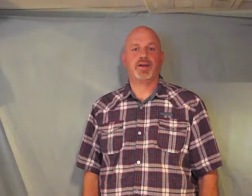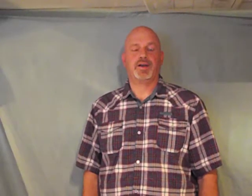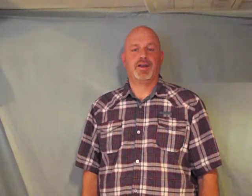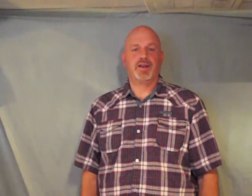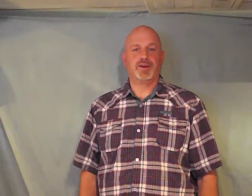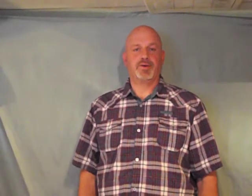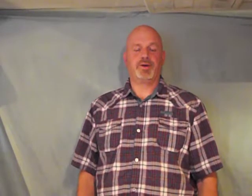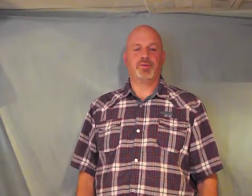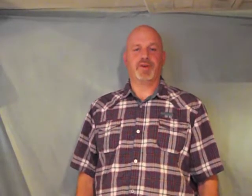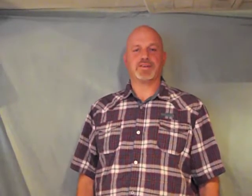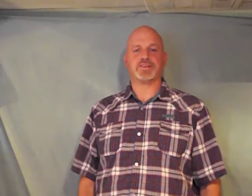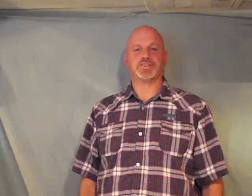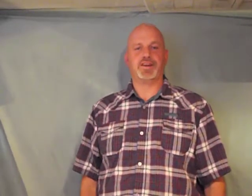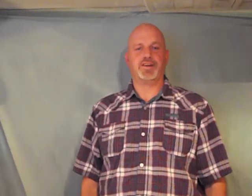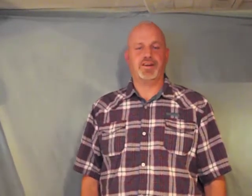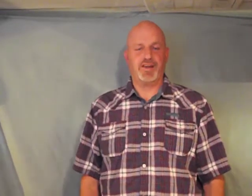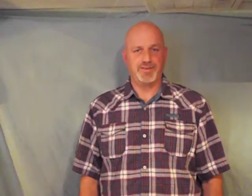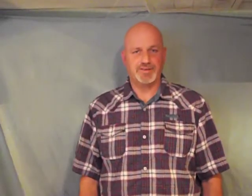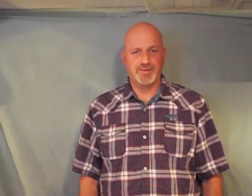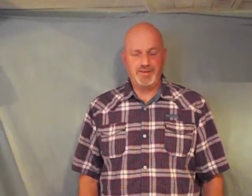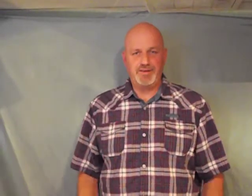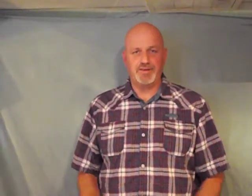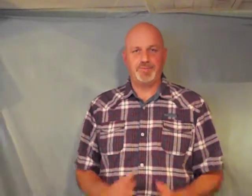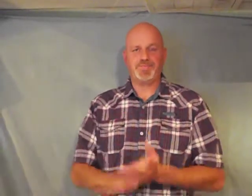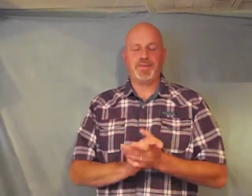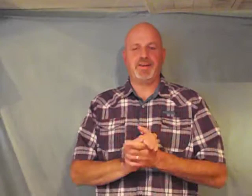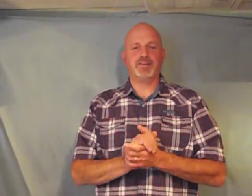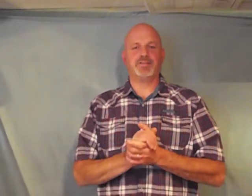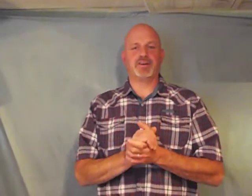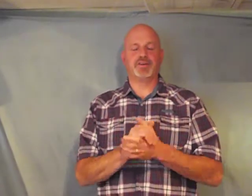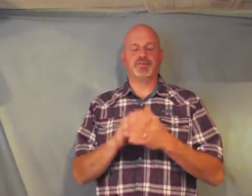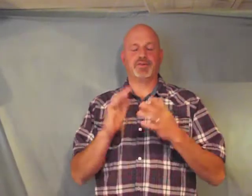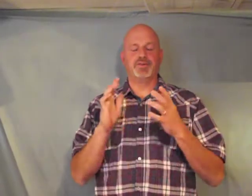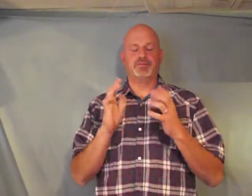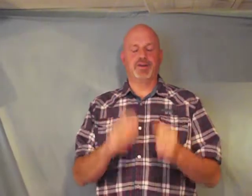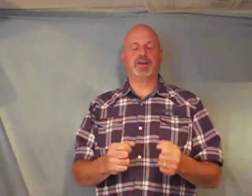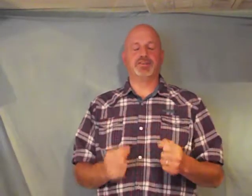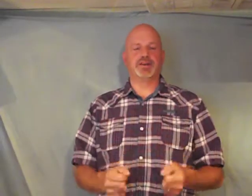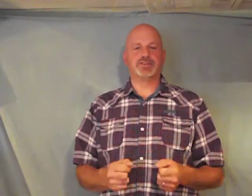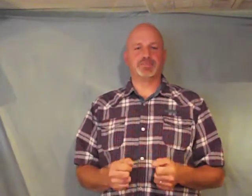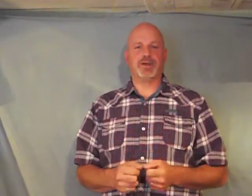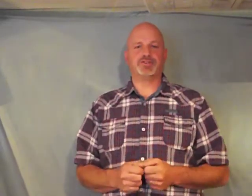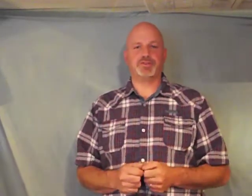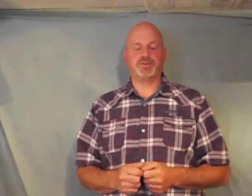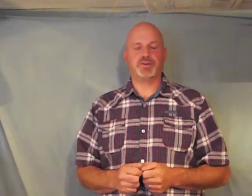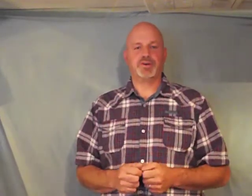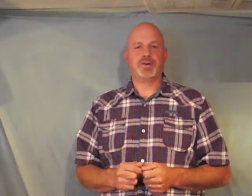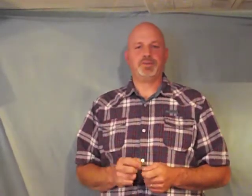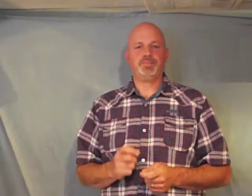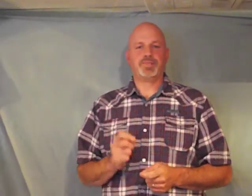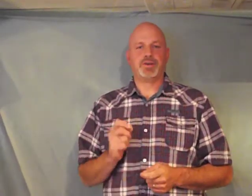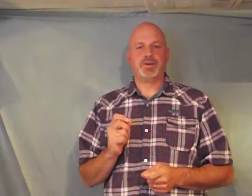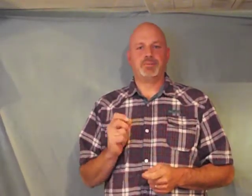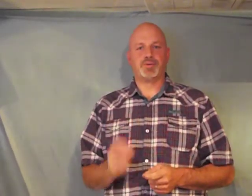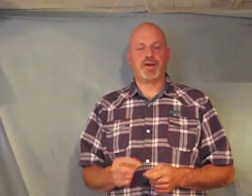hello I'm evangelist Gary Davis here for a very very special prayer